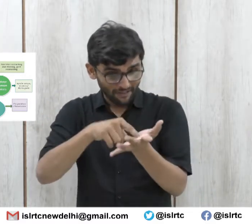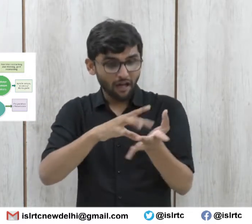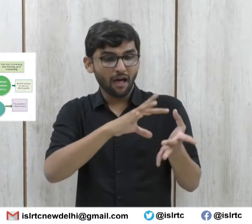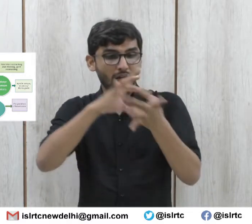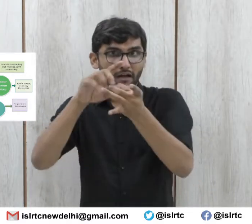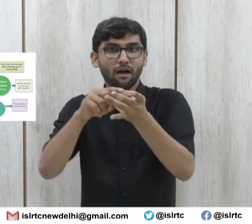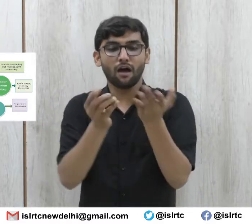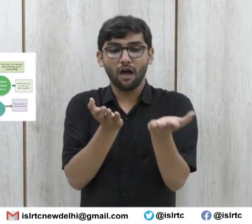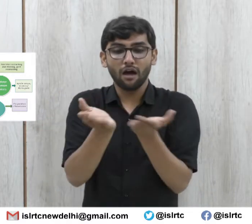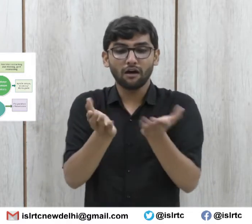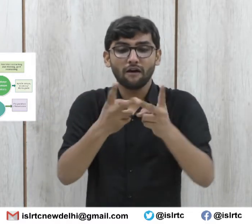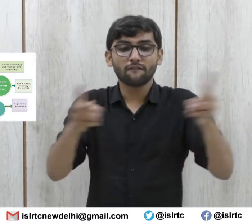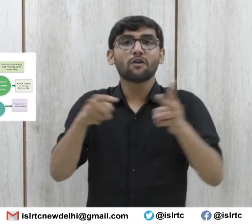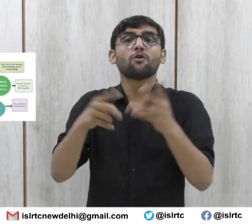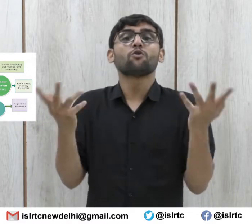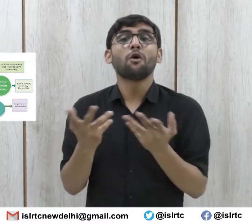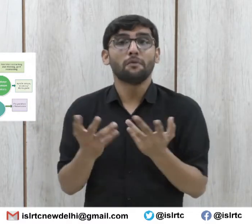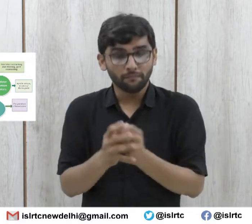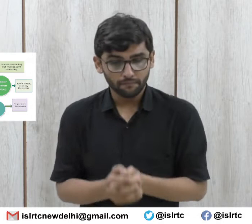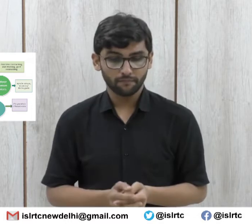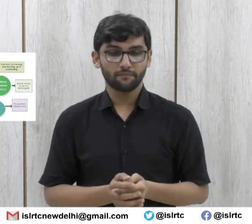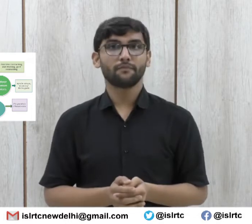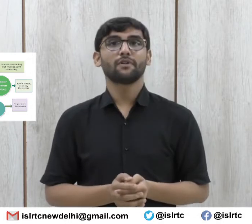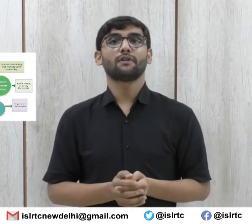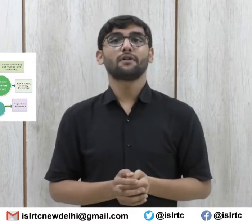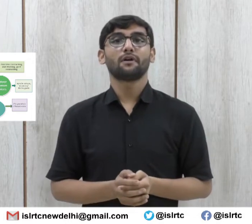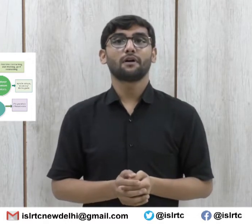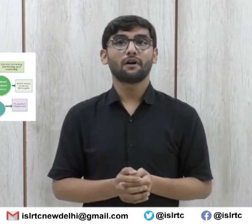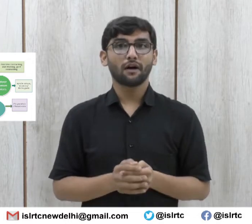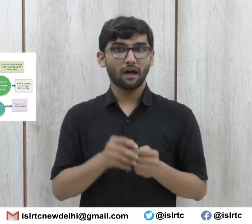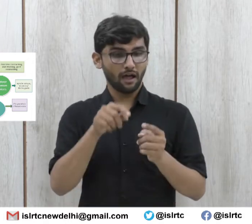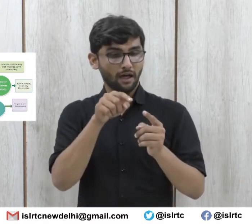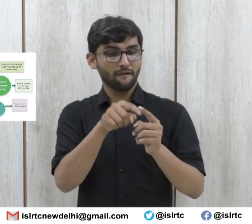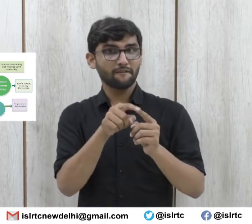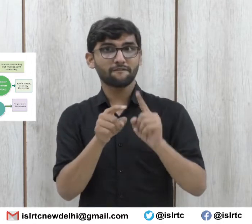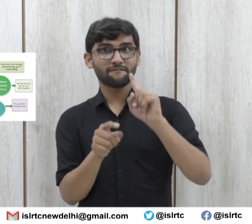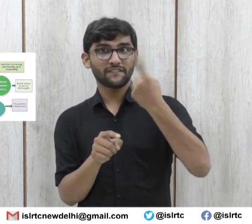Therapeutic Services in which